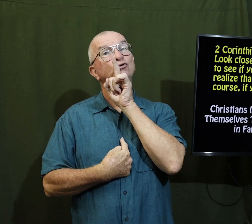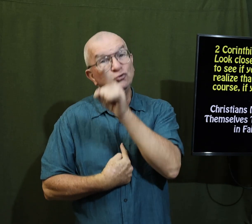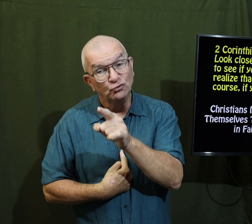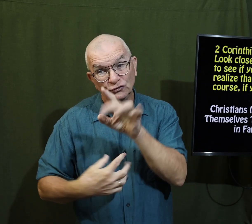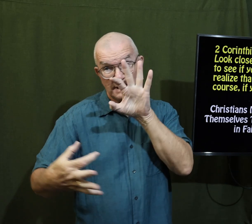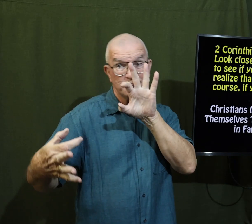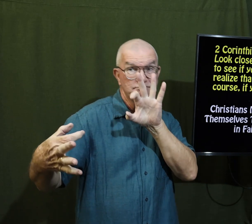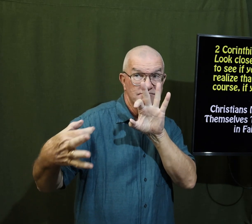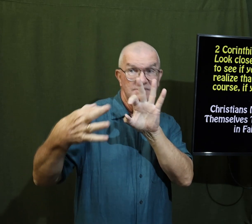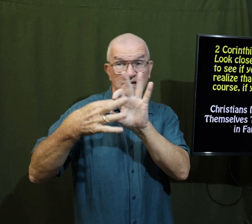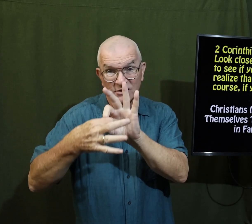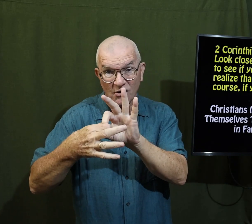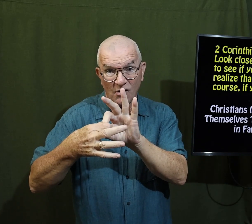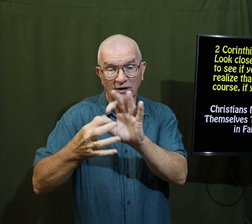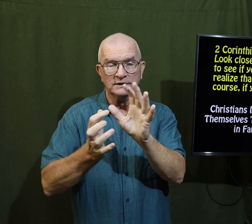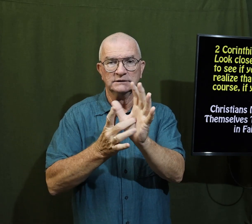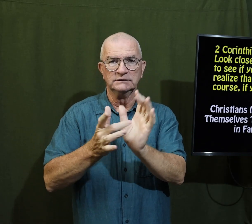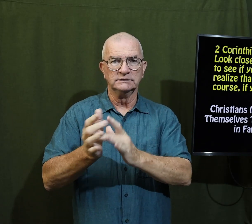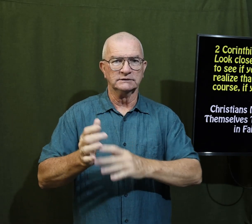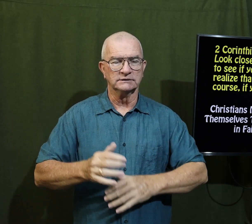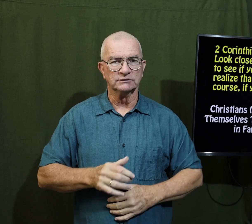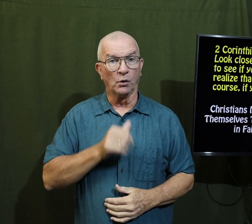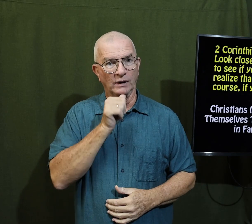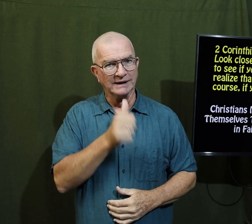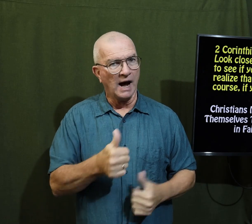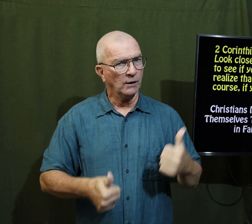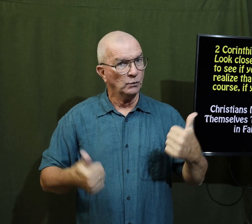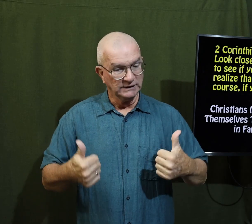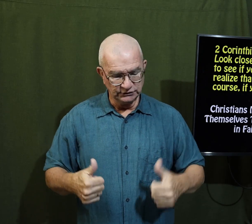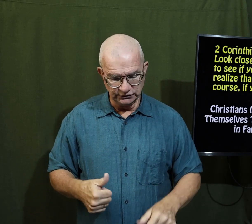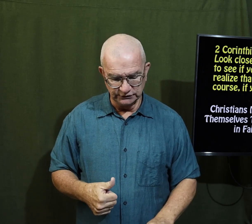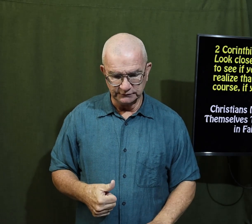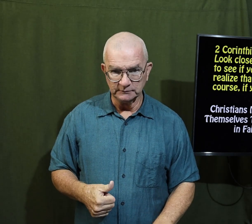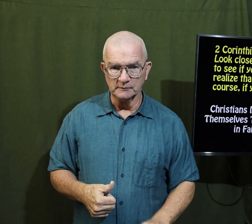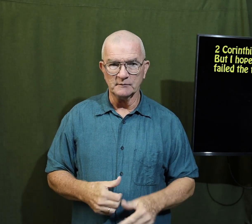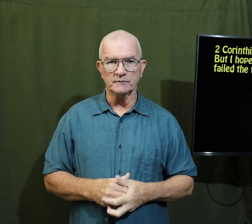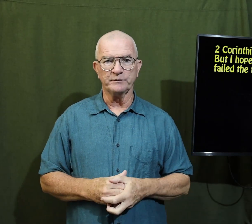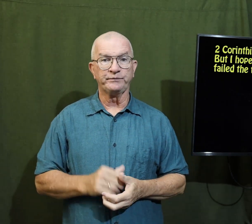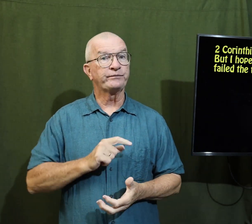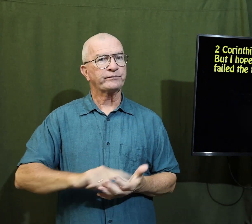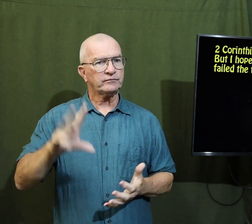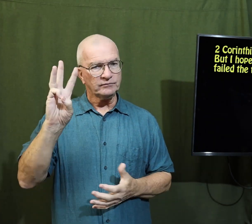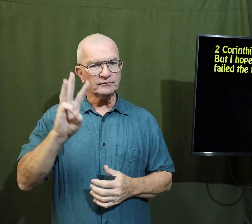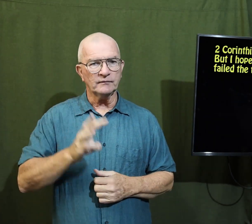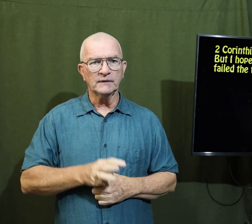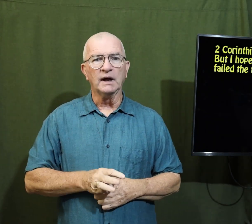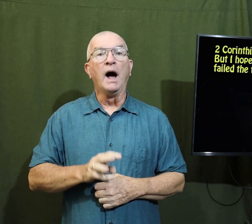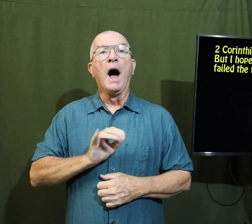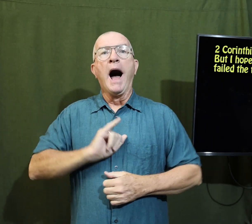truly joined with Jesus or not which verse six